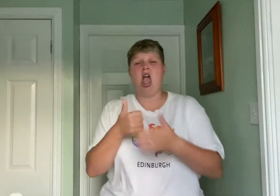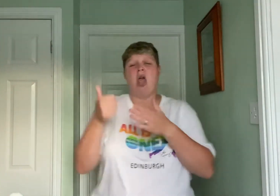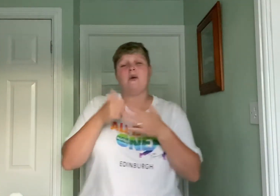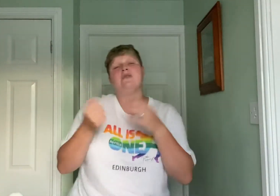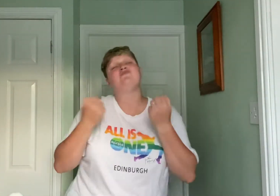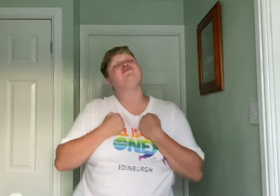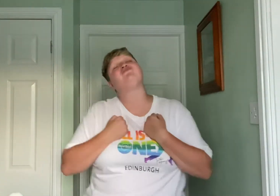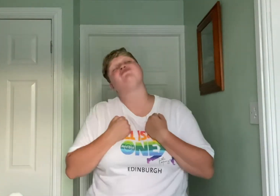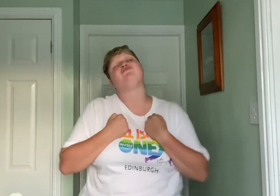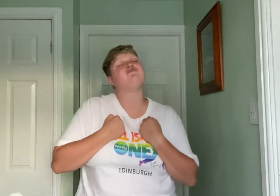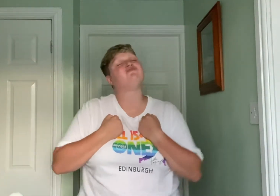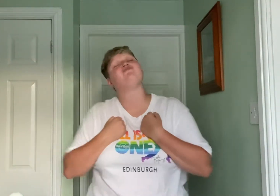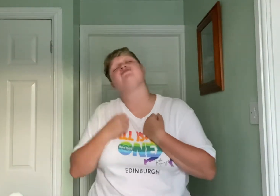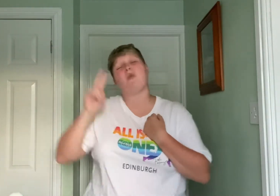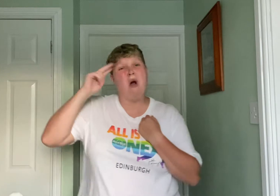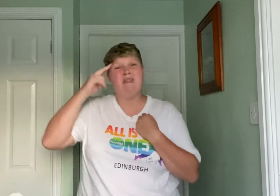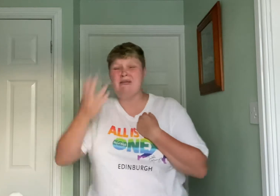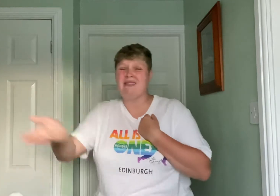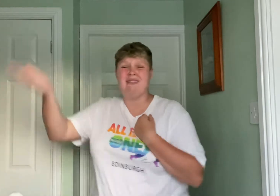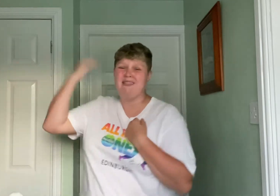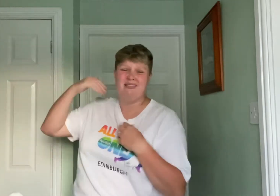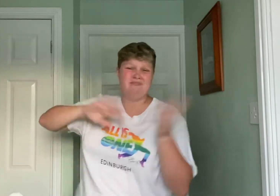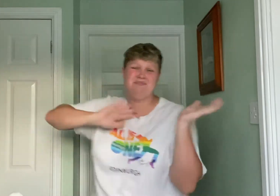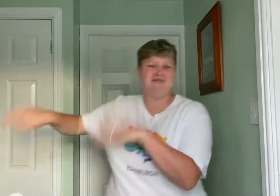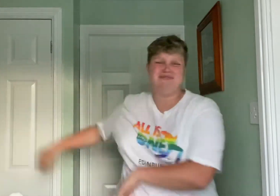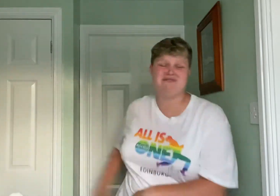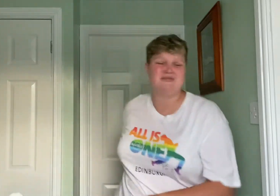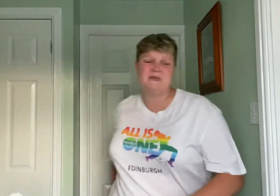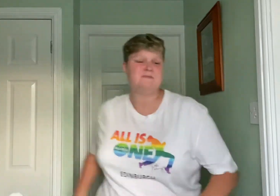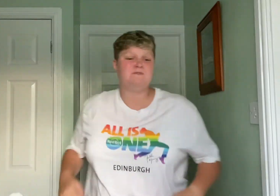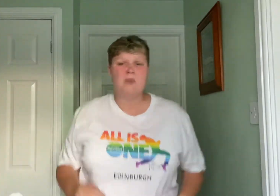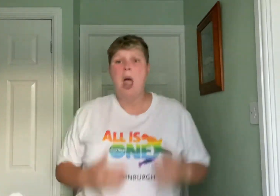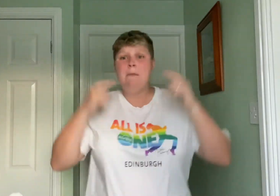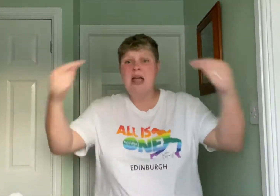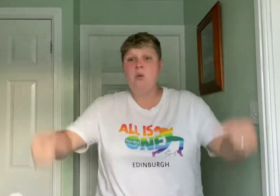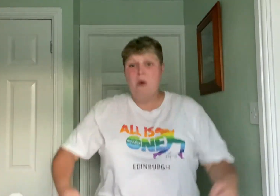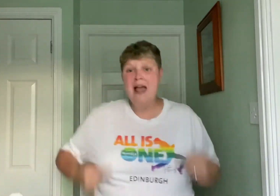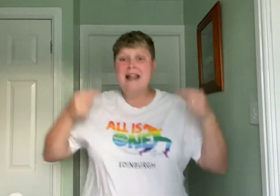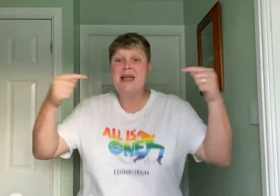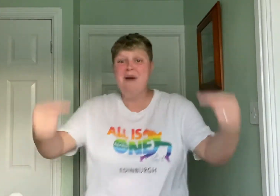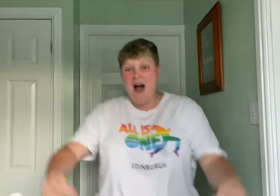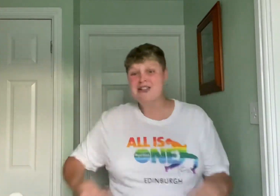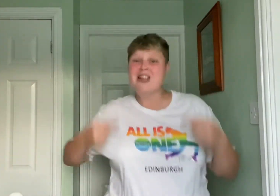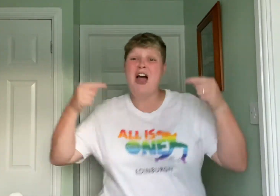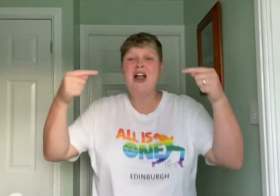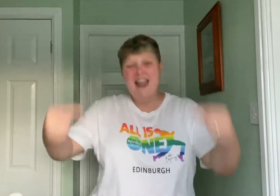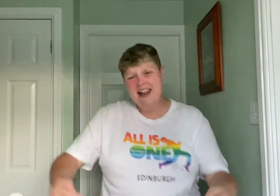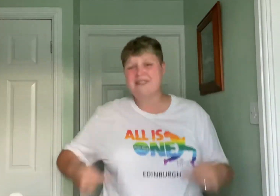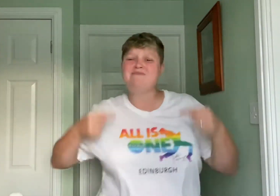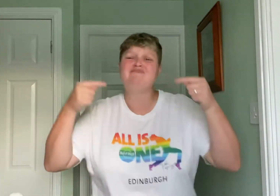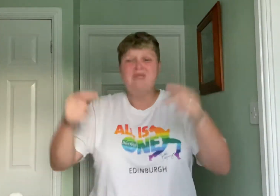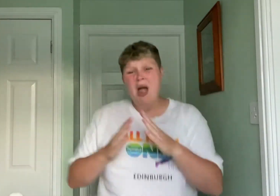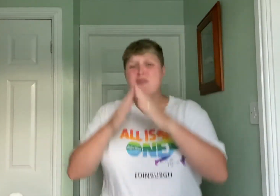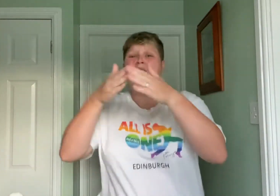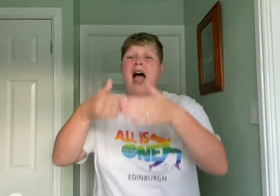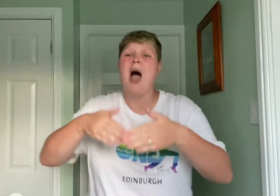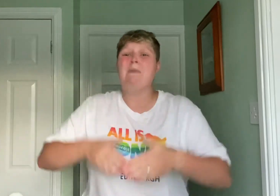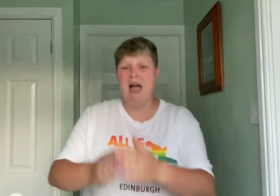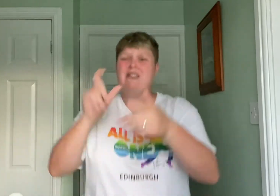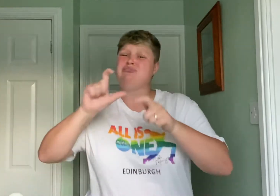minute of sleep, we're rolling on the way that they might have been. I like the job down in the I know all